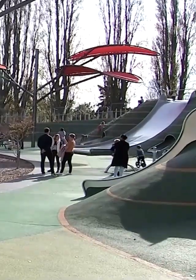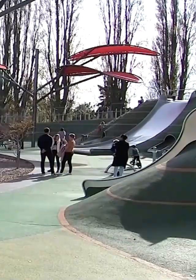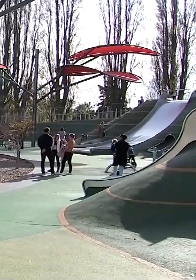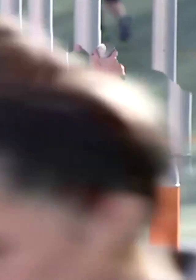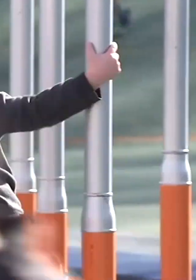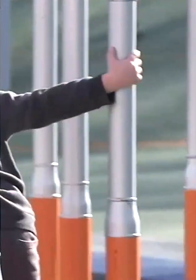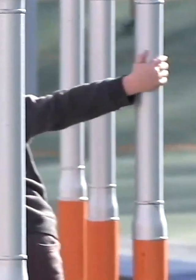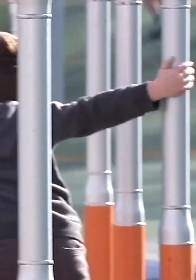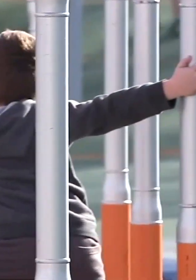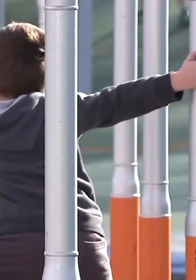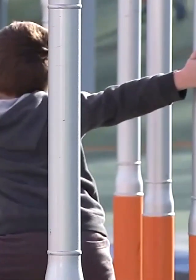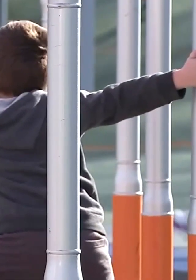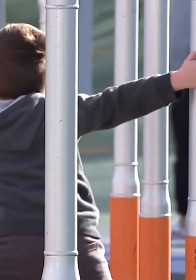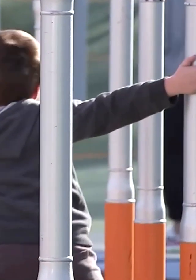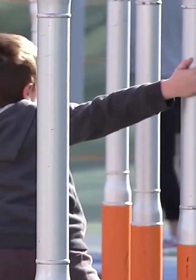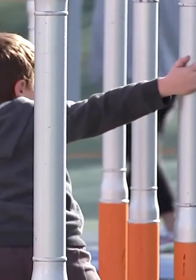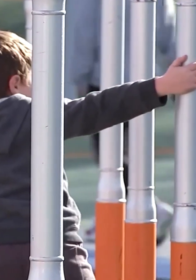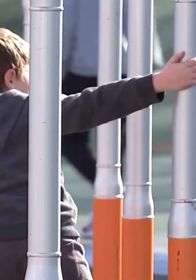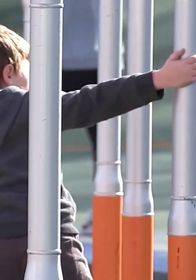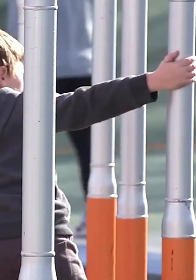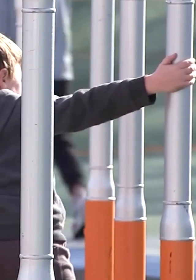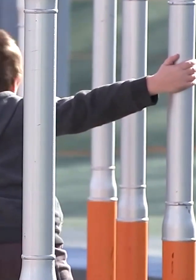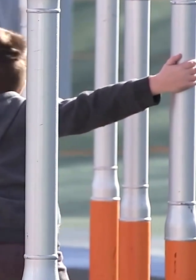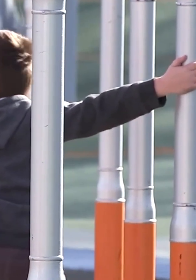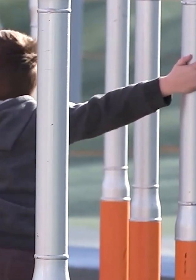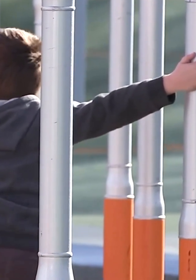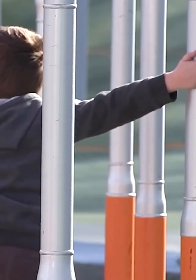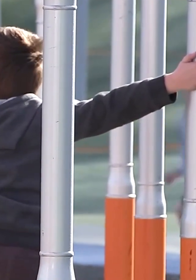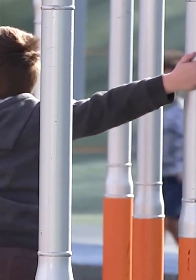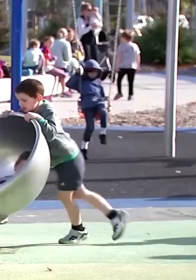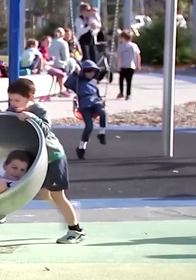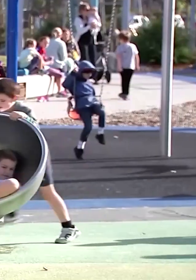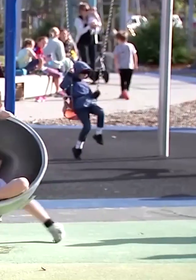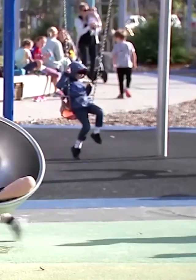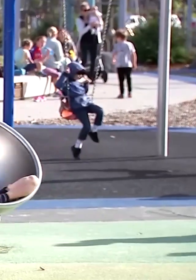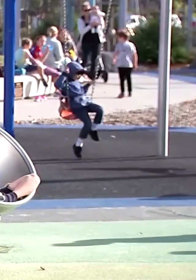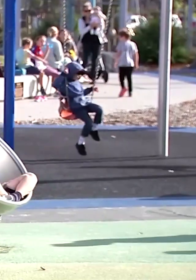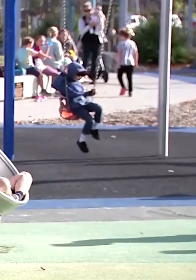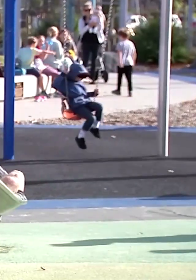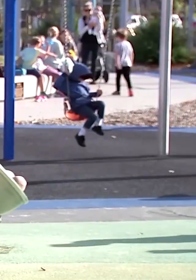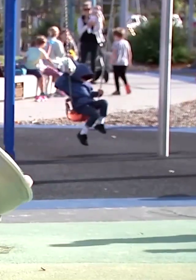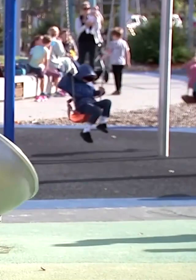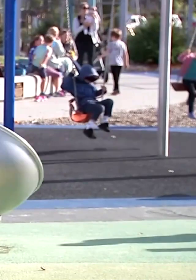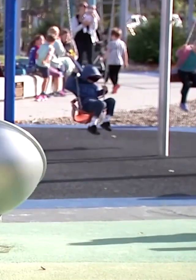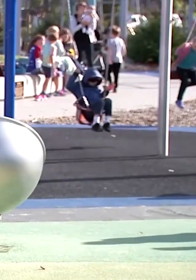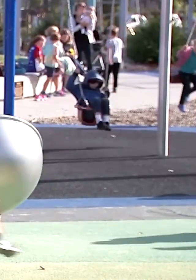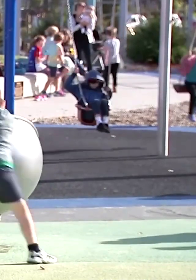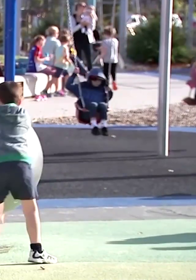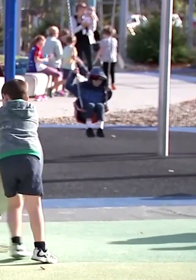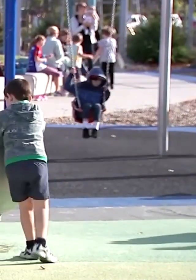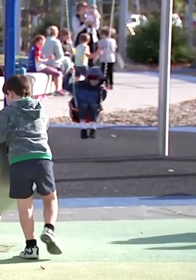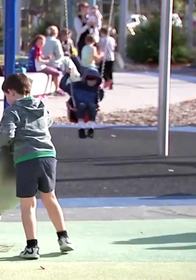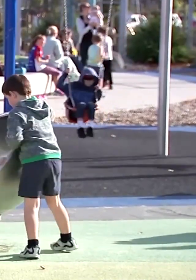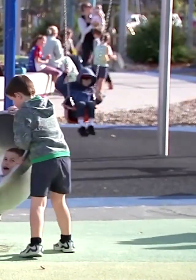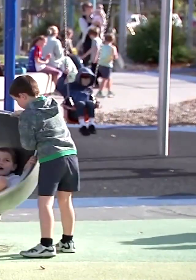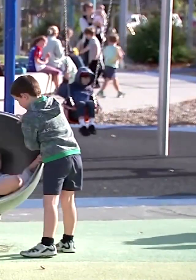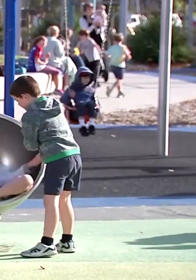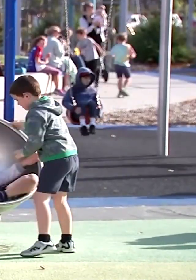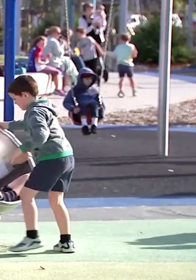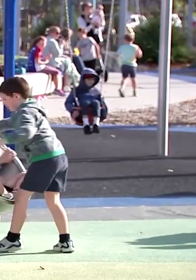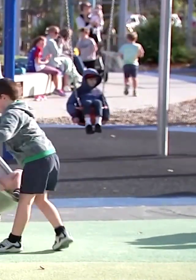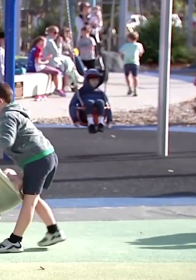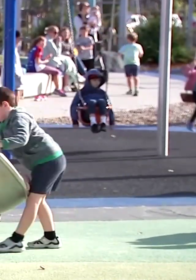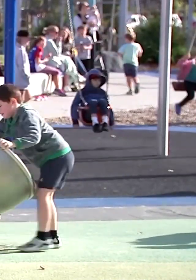cases recorded in the country to 1,506. Deaths from the disease remain at 22. The two.